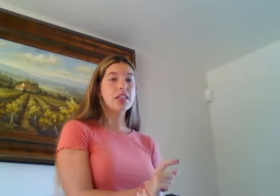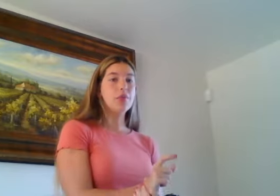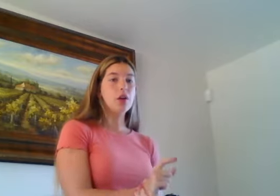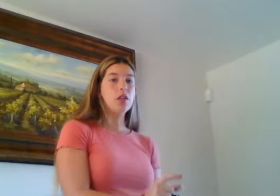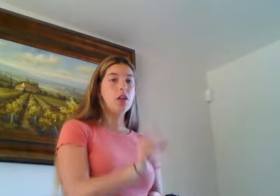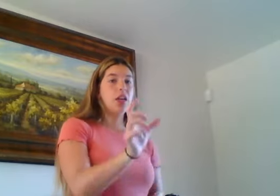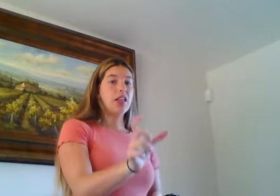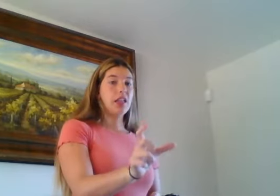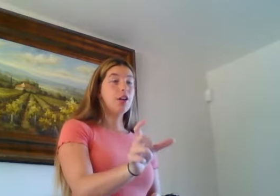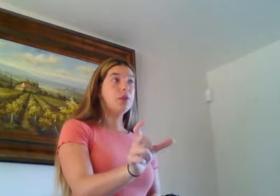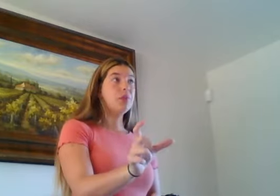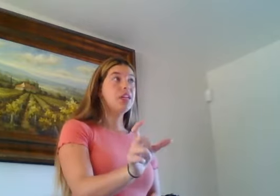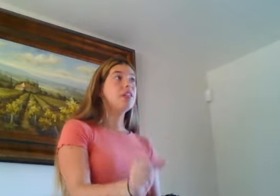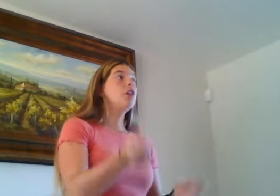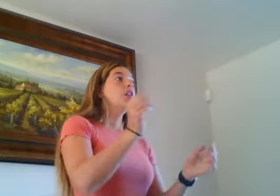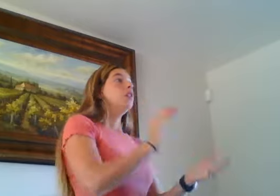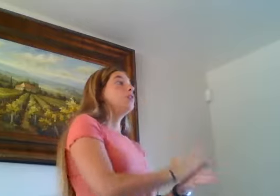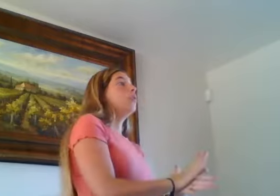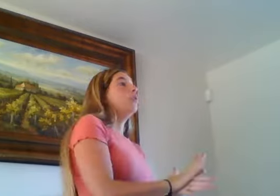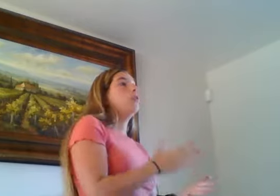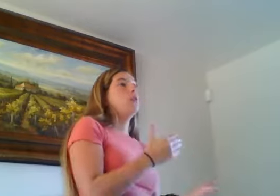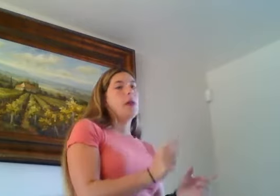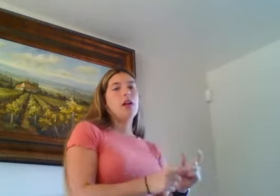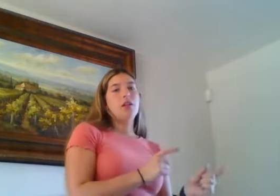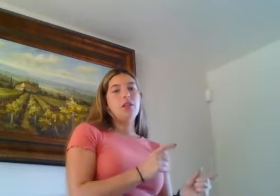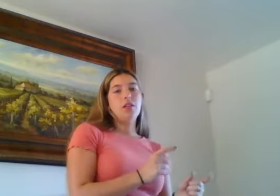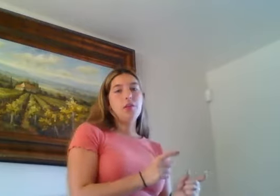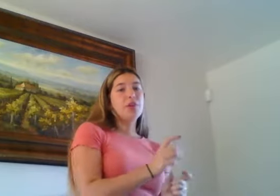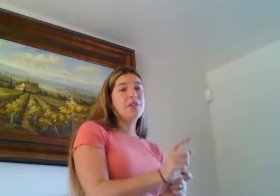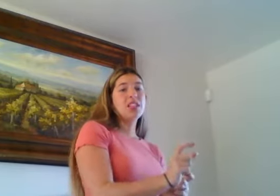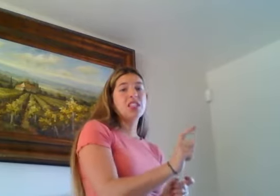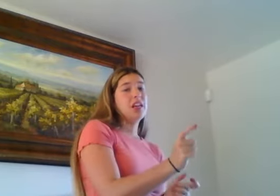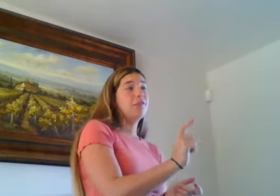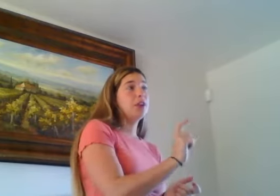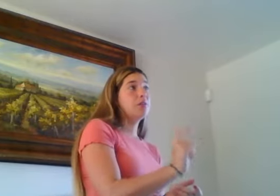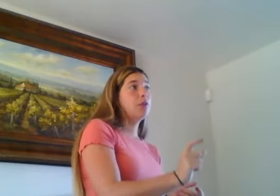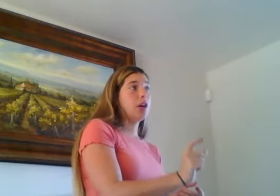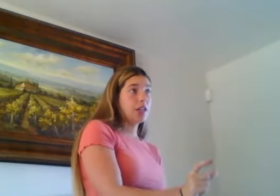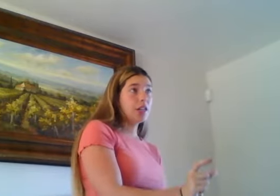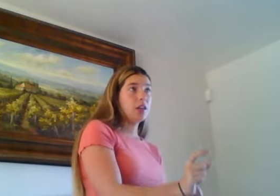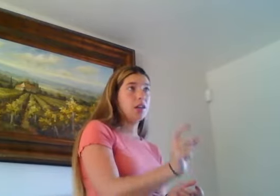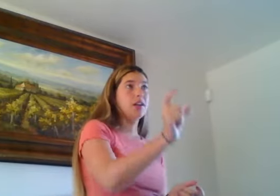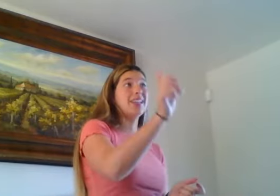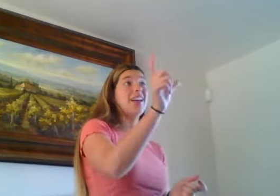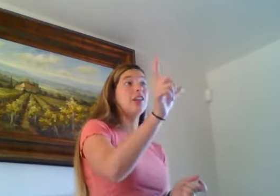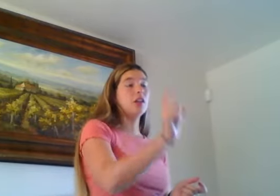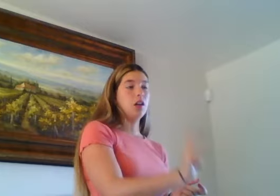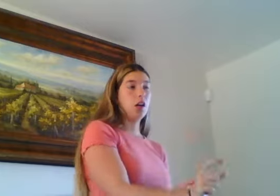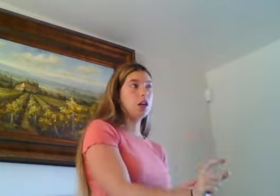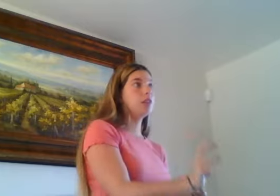syllable. Clear will be it. So, the prefix is like, for example, un, clear. Um,